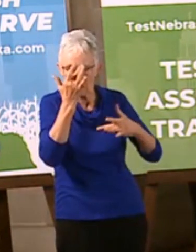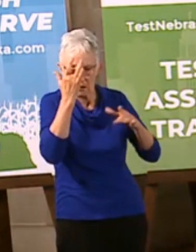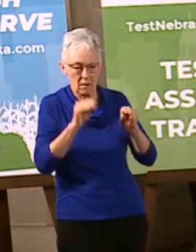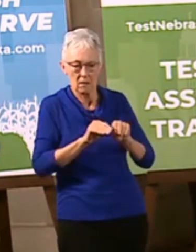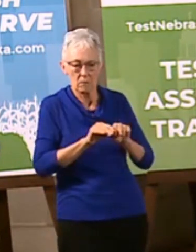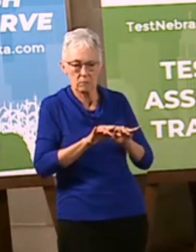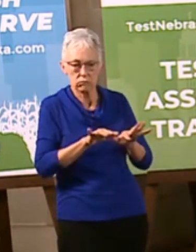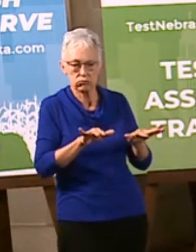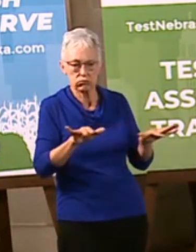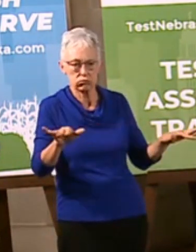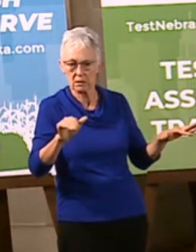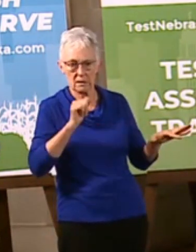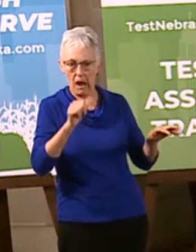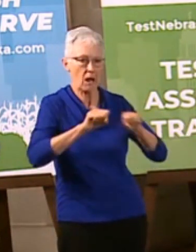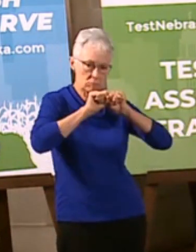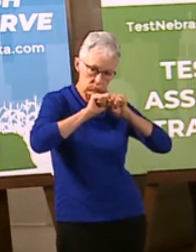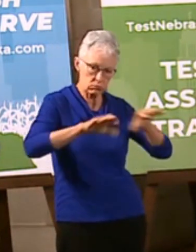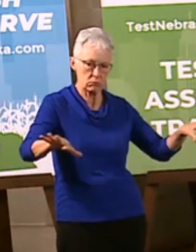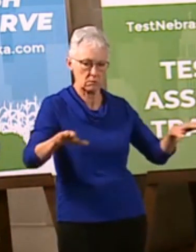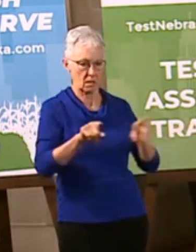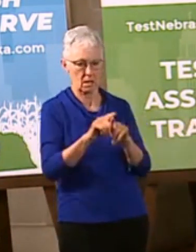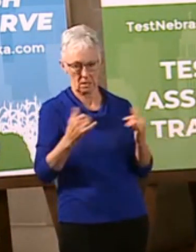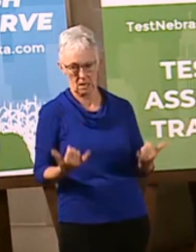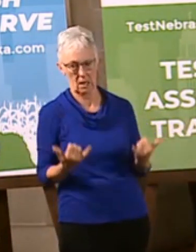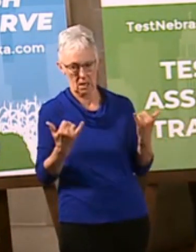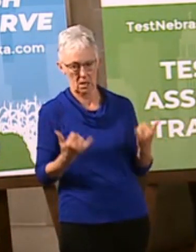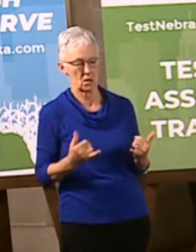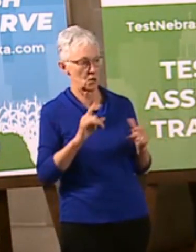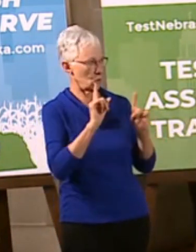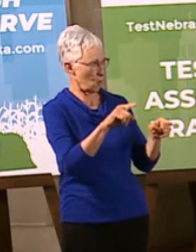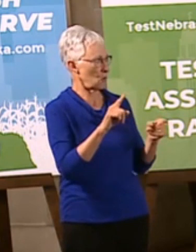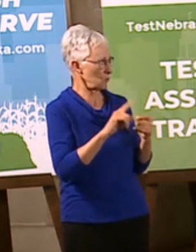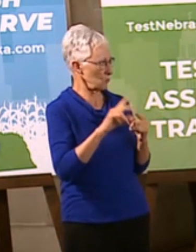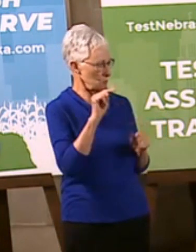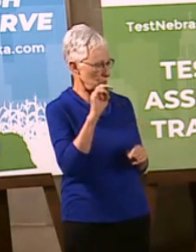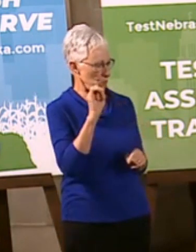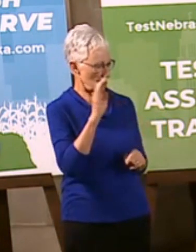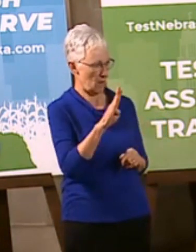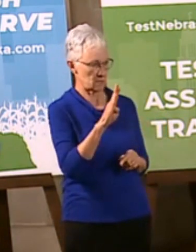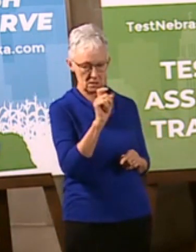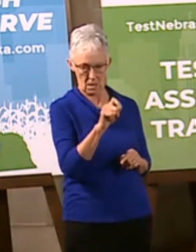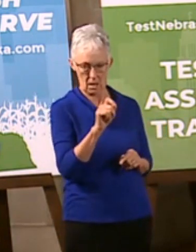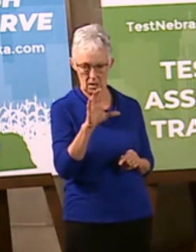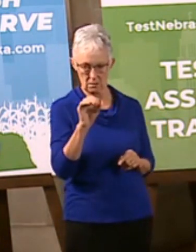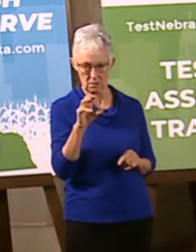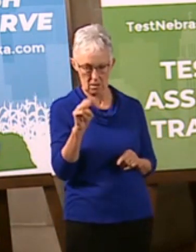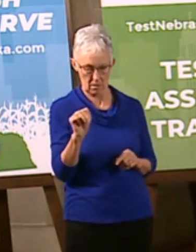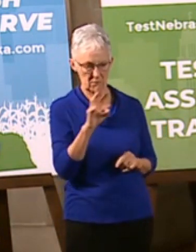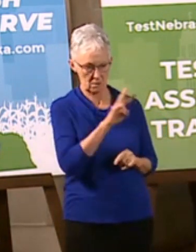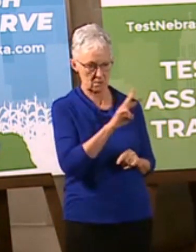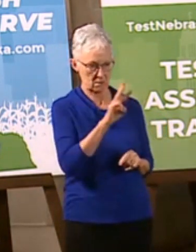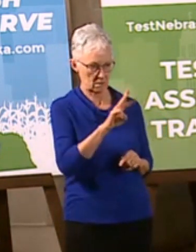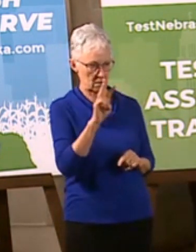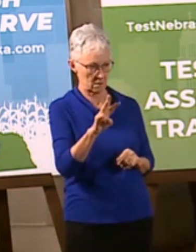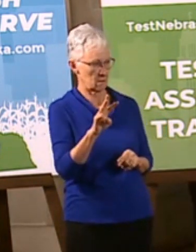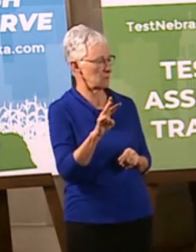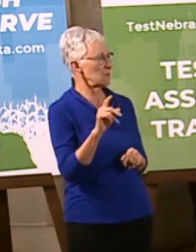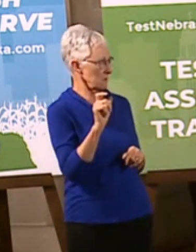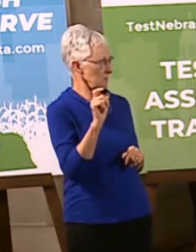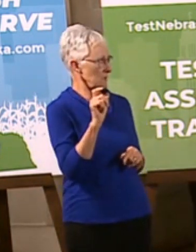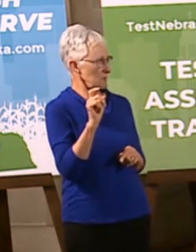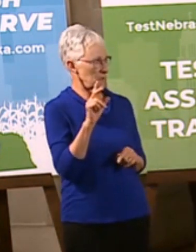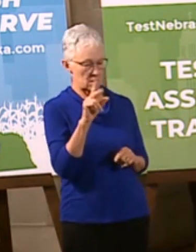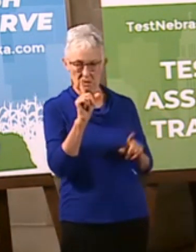Every Nebraskan can go to testnebraska.com or www.testnebraska.com. Sometimes if you're on Google Chrome you have to type in the www